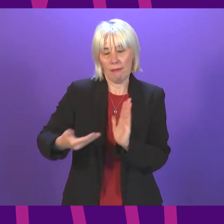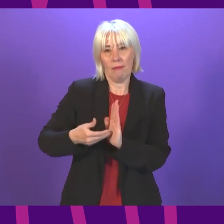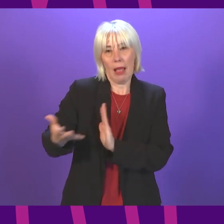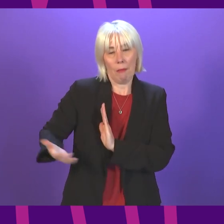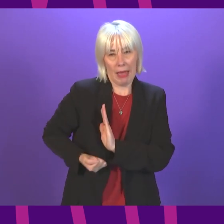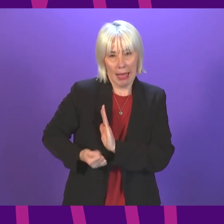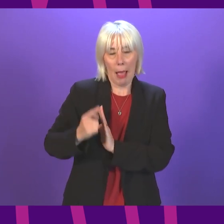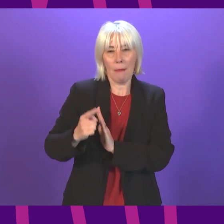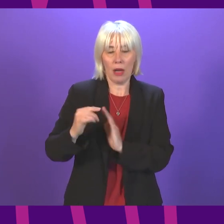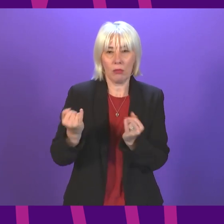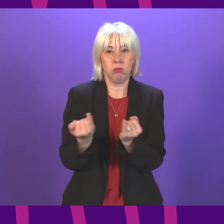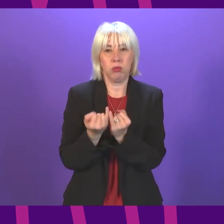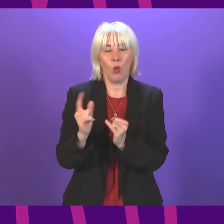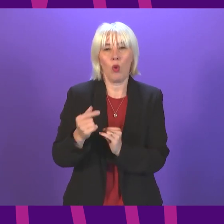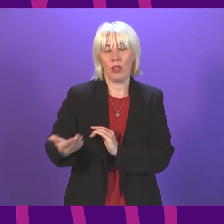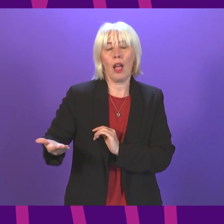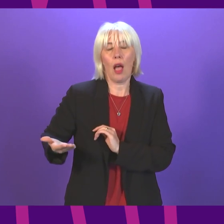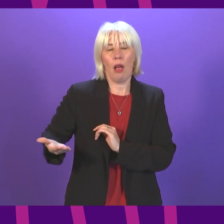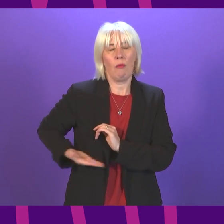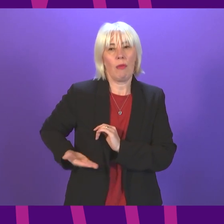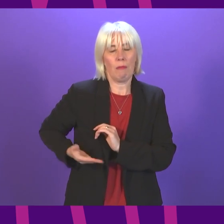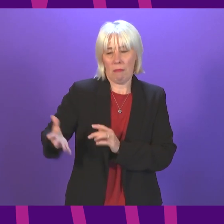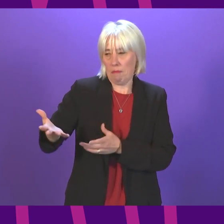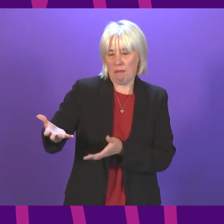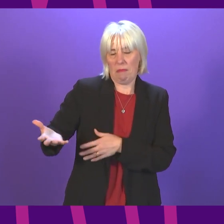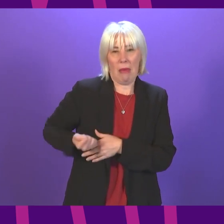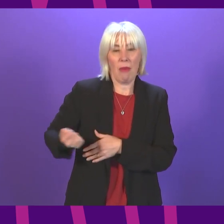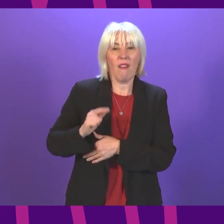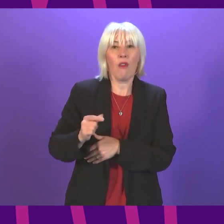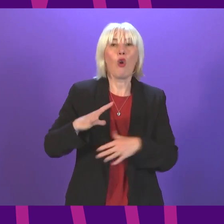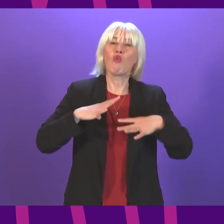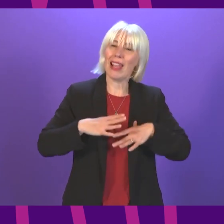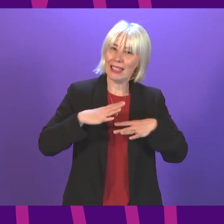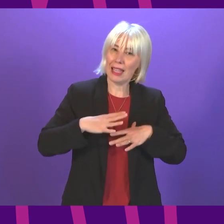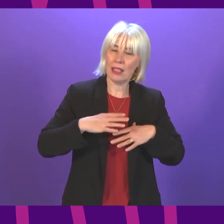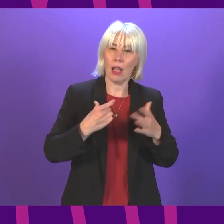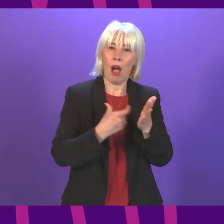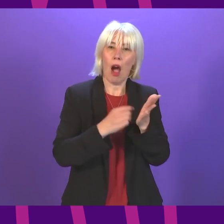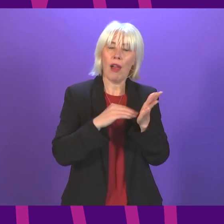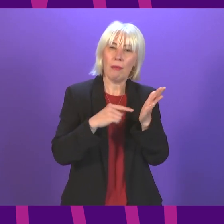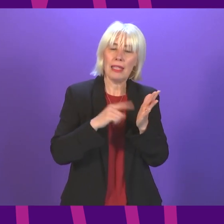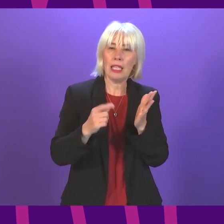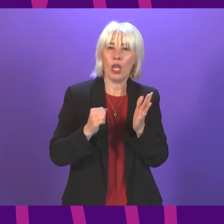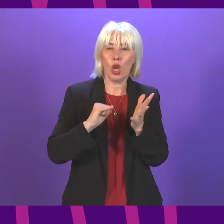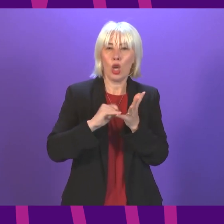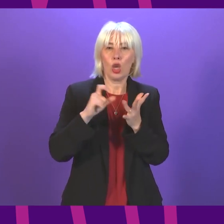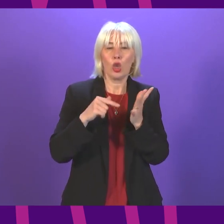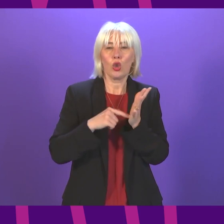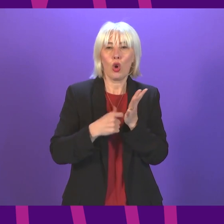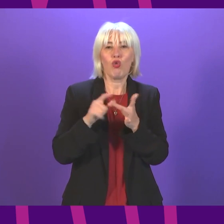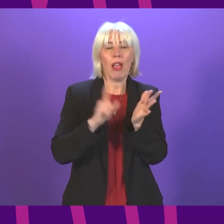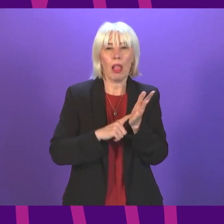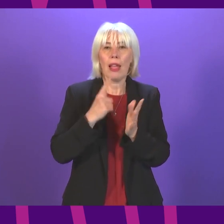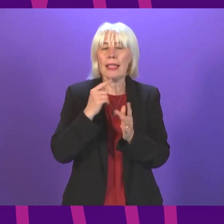dispute concerns enhanced payments for working rest days. That arrangement made between the RMT and Scotrail provided an additional time-limited